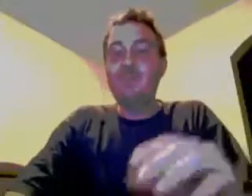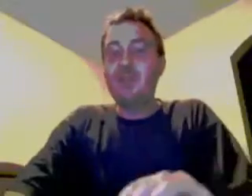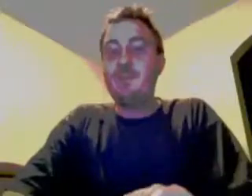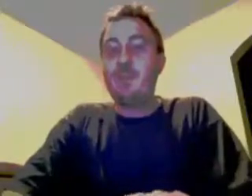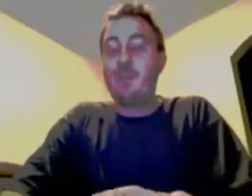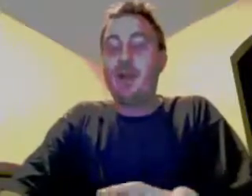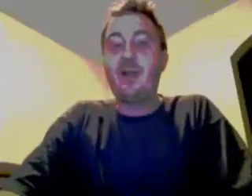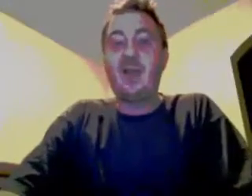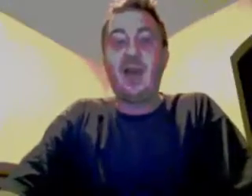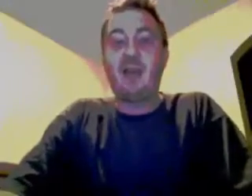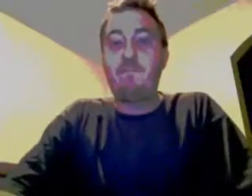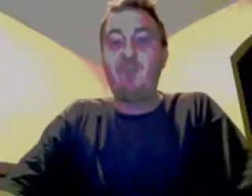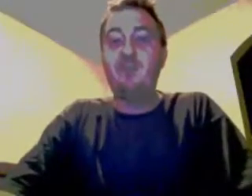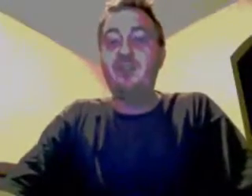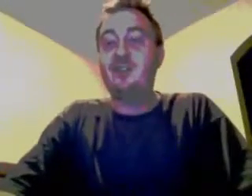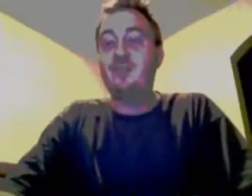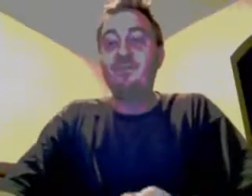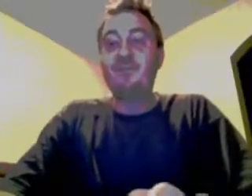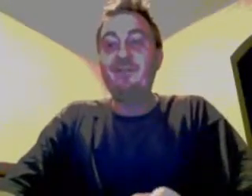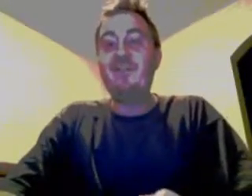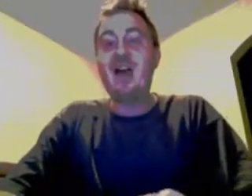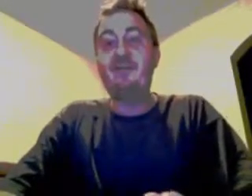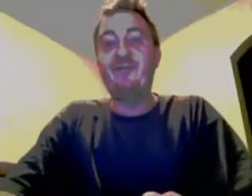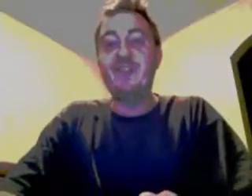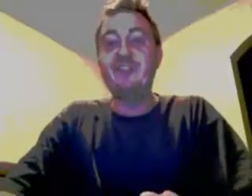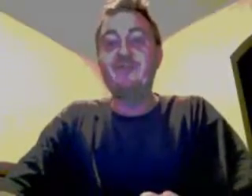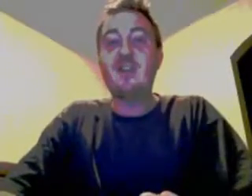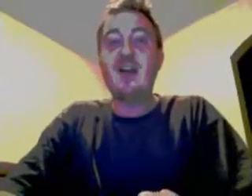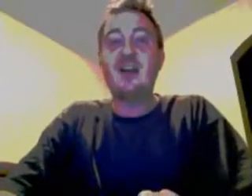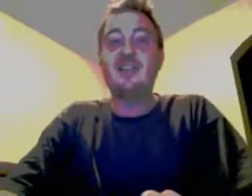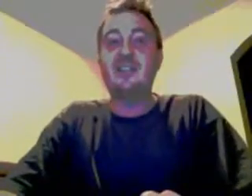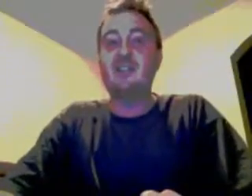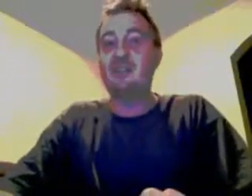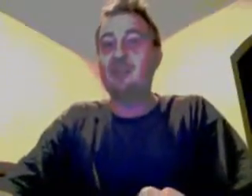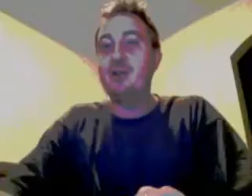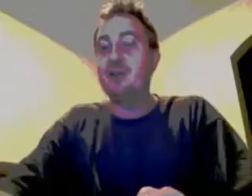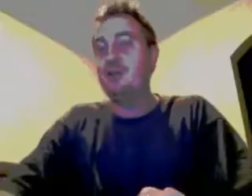You've got to be prepared to hike in boots and your fly fishing rods in your truck.